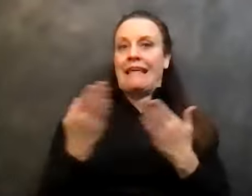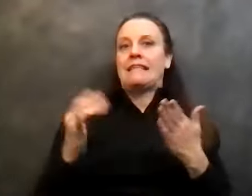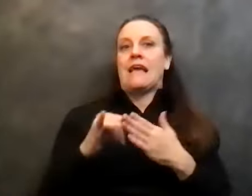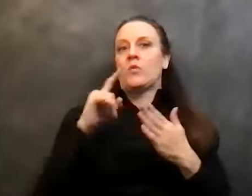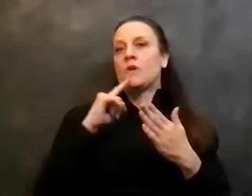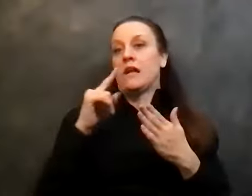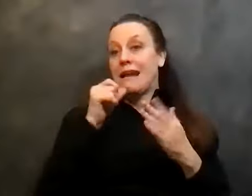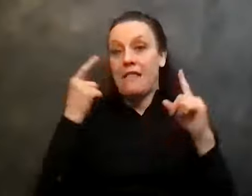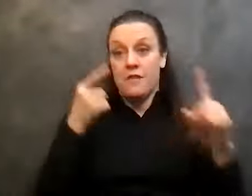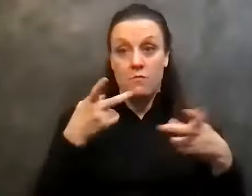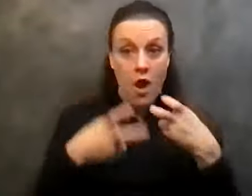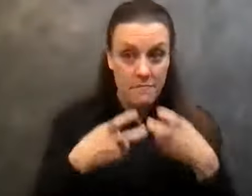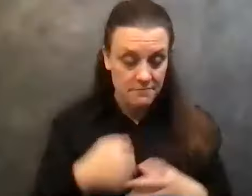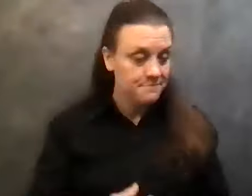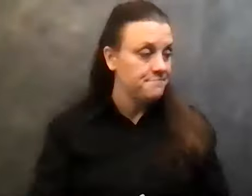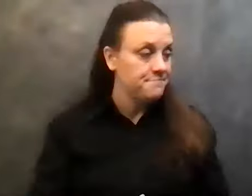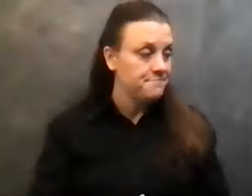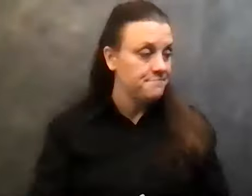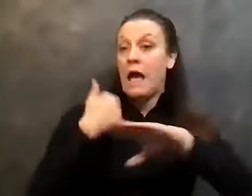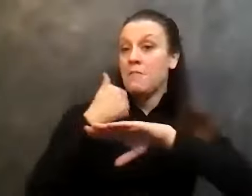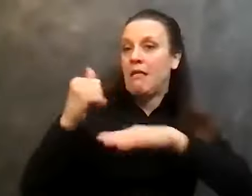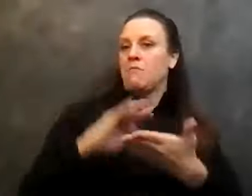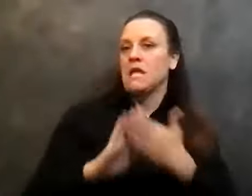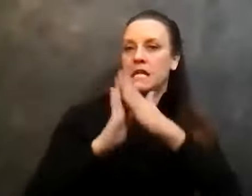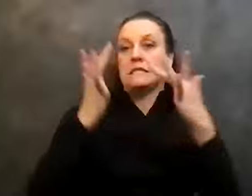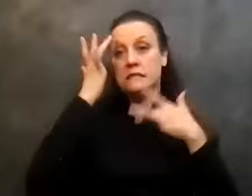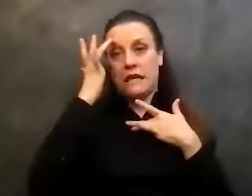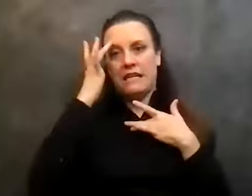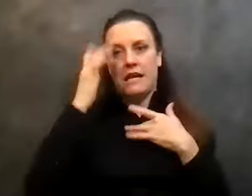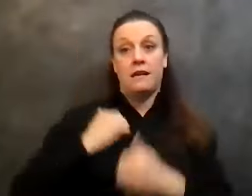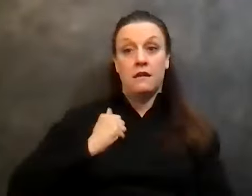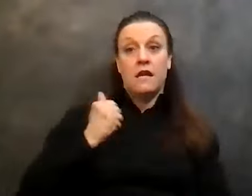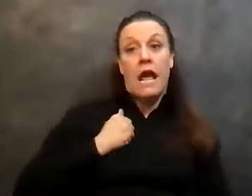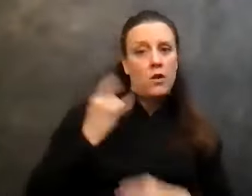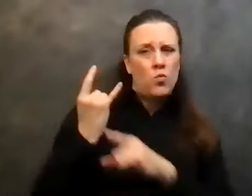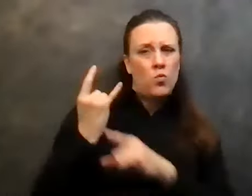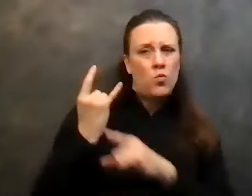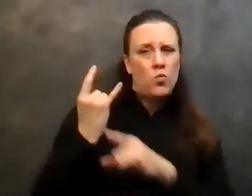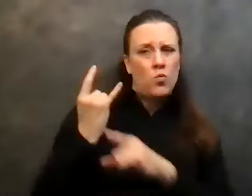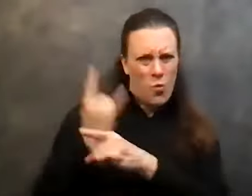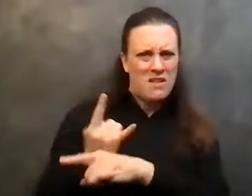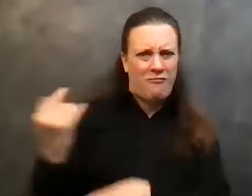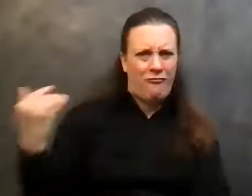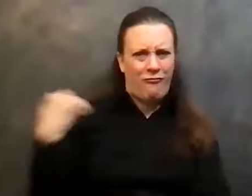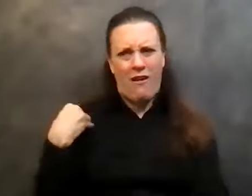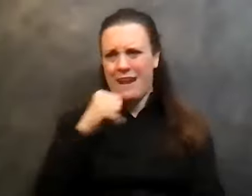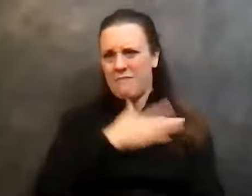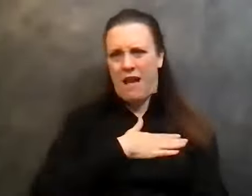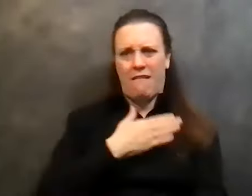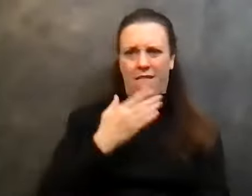problem. Uh, I blamed getting sick on Canadian whiskey, you know, so I started to explore other forms